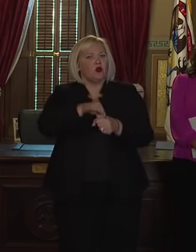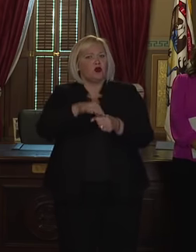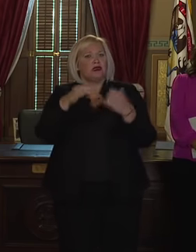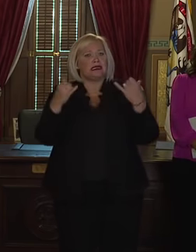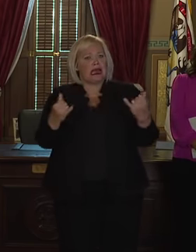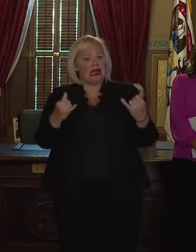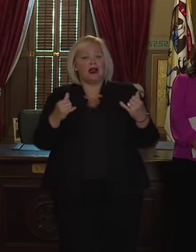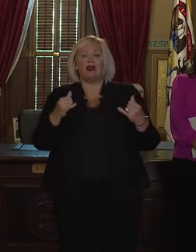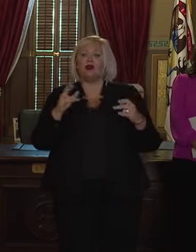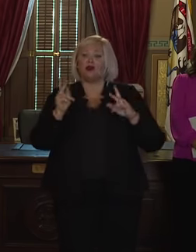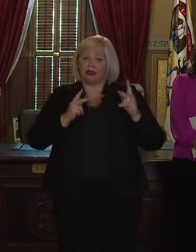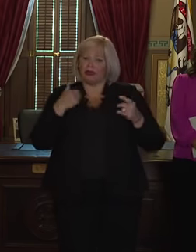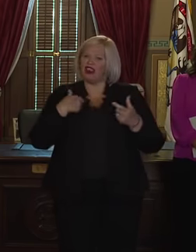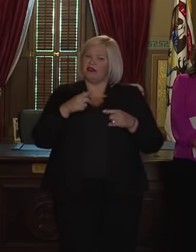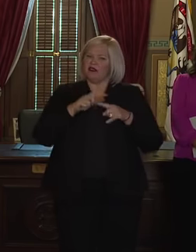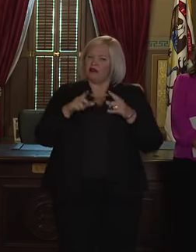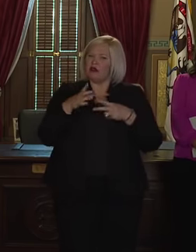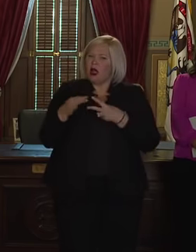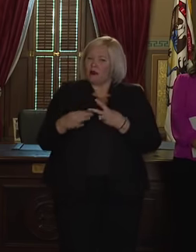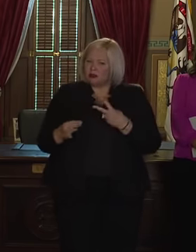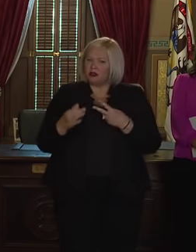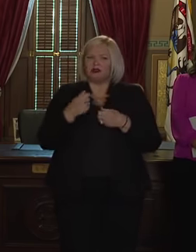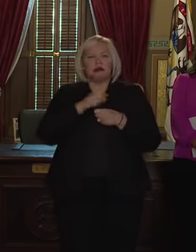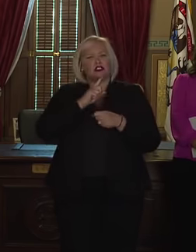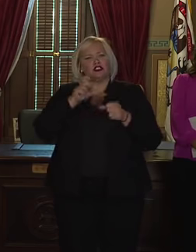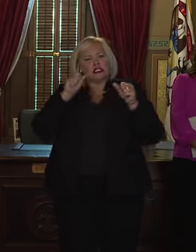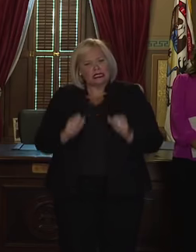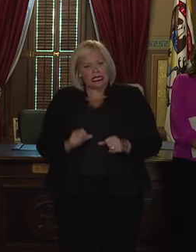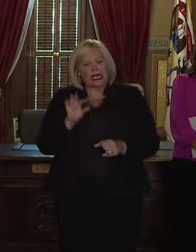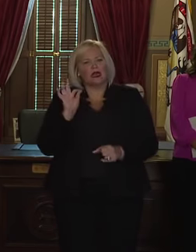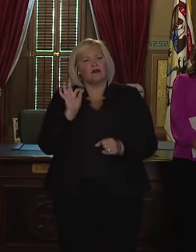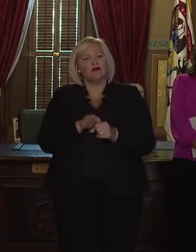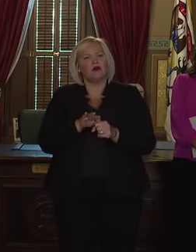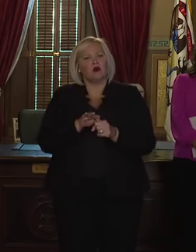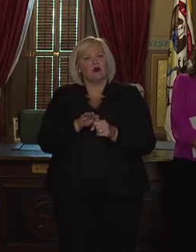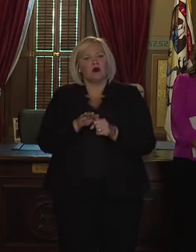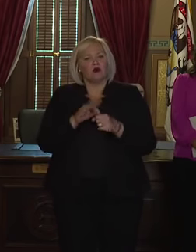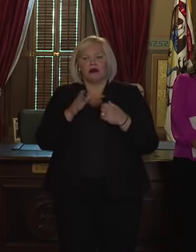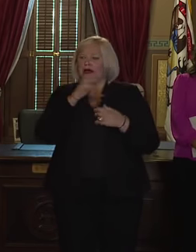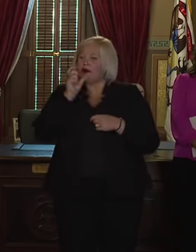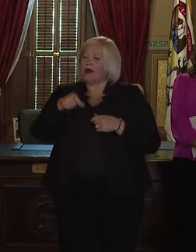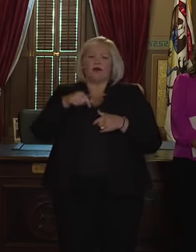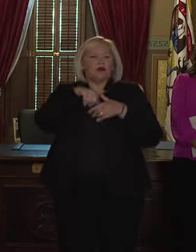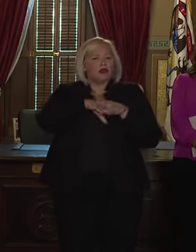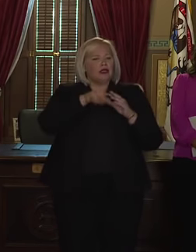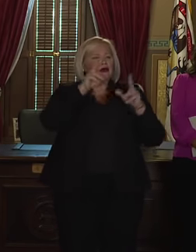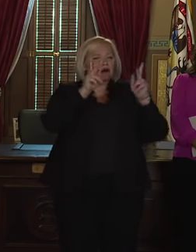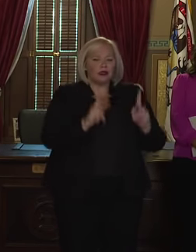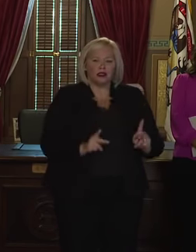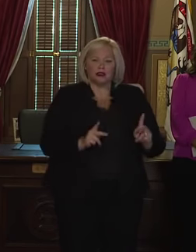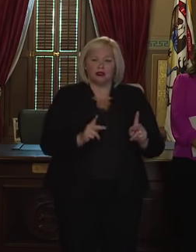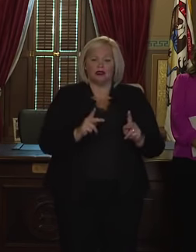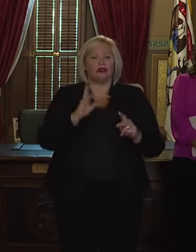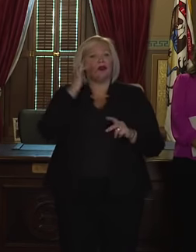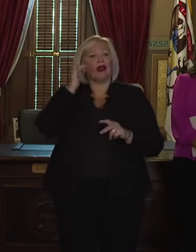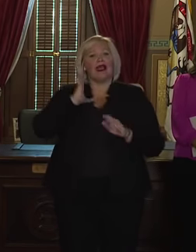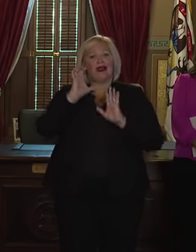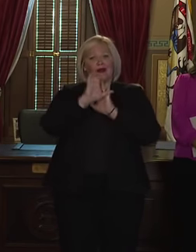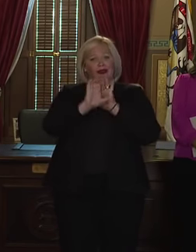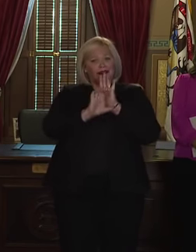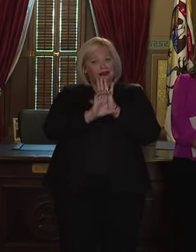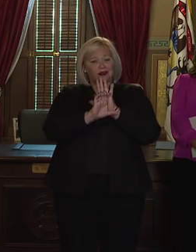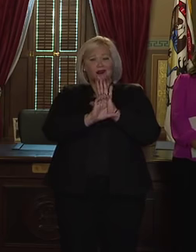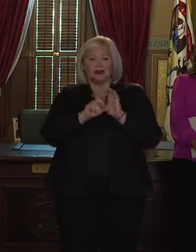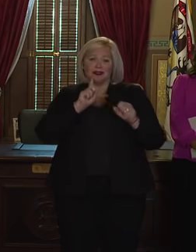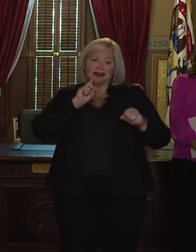that will ensure that citizens maintain these choices that are now enshrined in our state constitution for every election here to